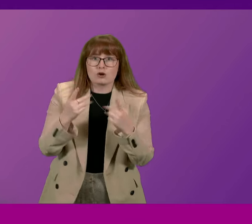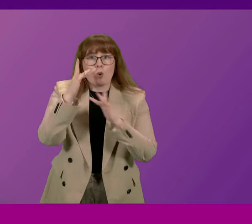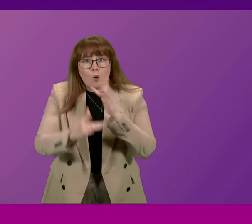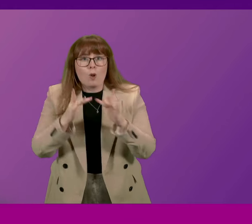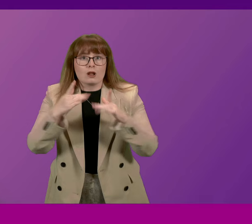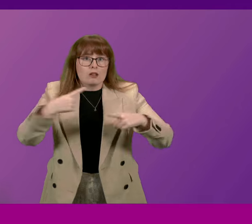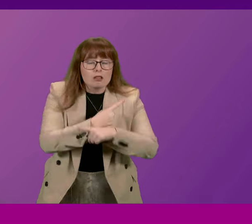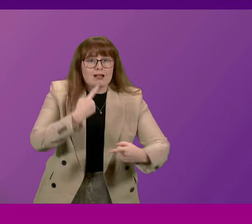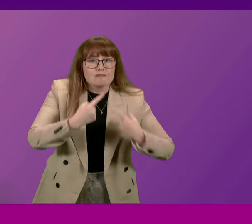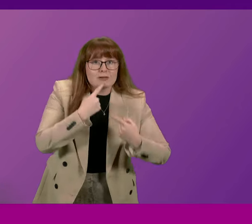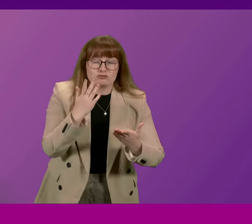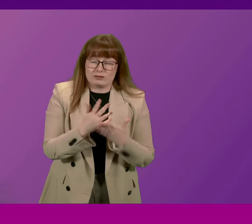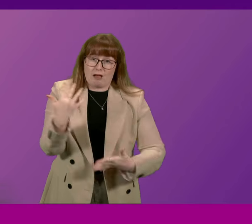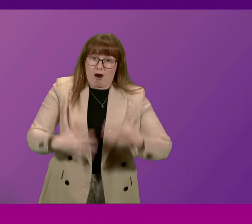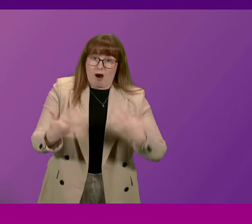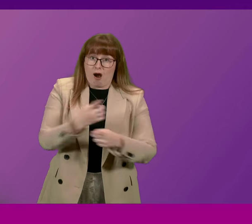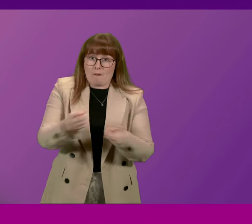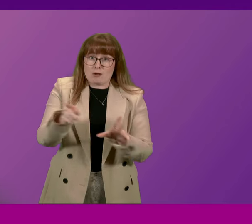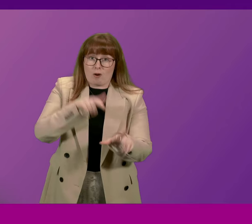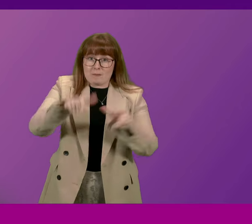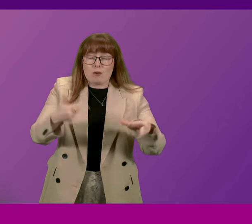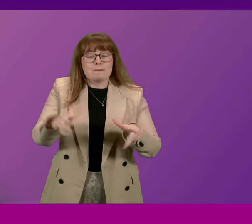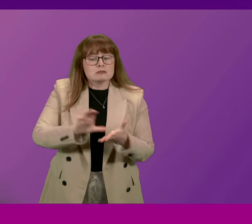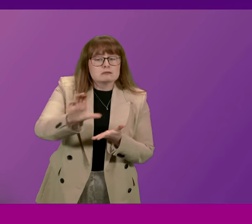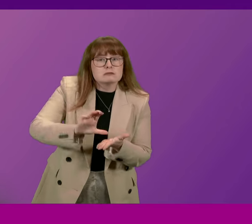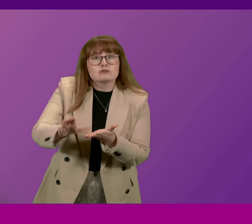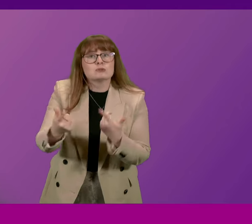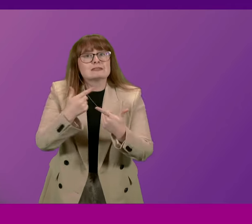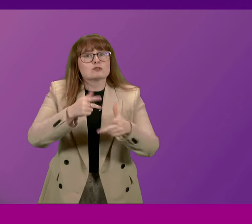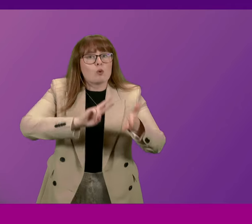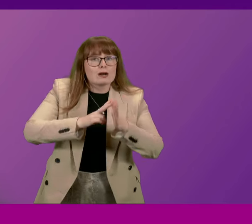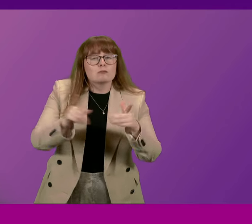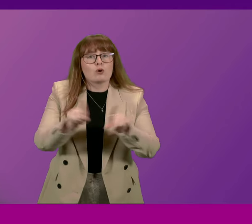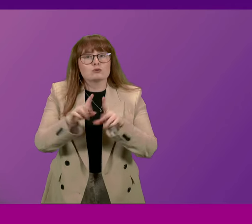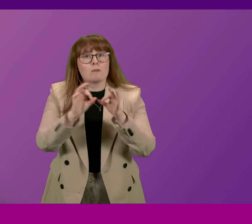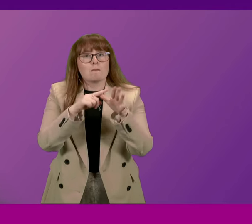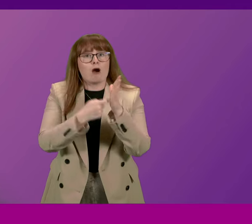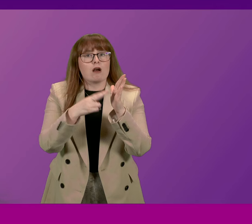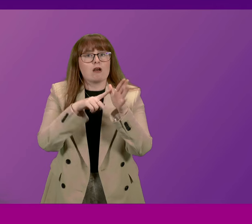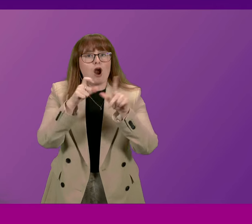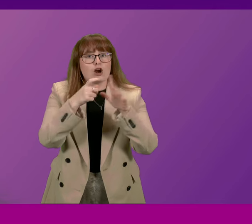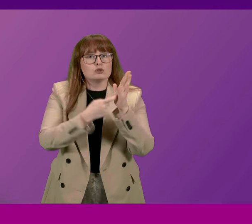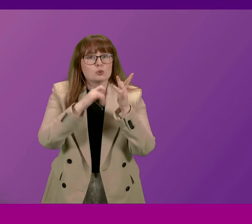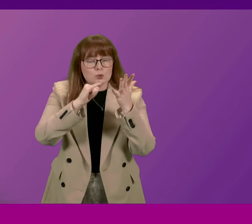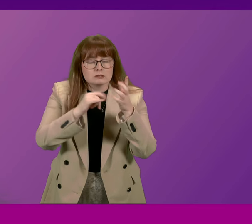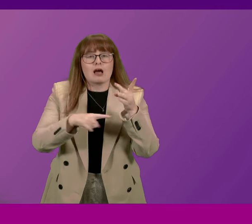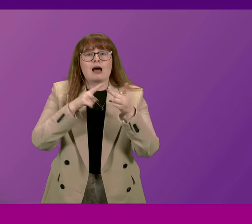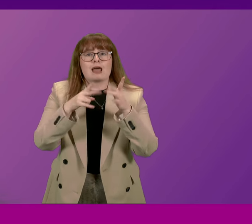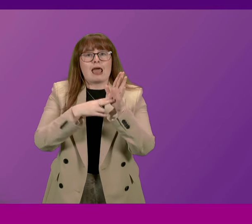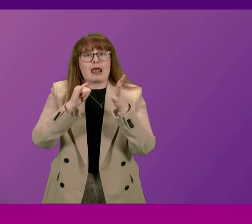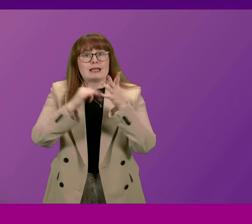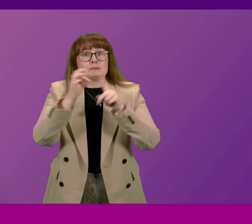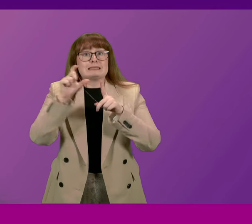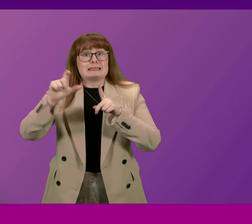misinformation has on our young people. We provide funding and work with a range of organisations, including Barnardo's and NSPCC's